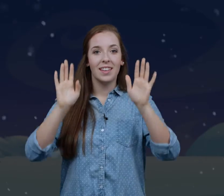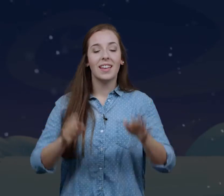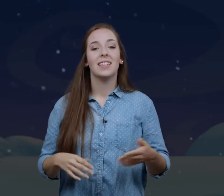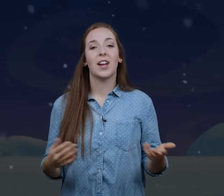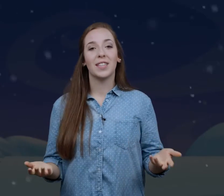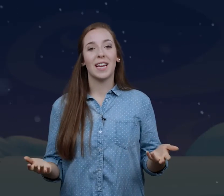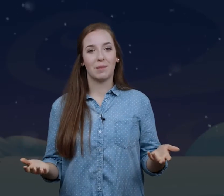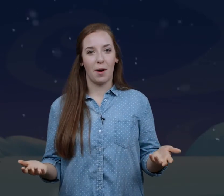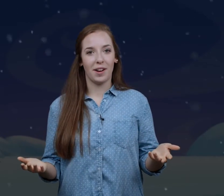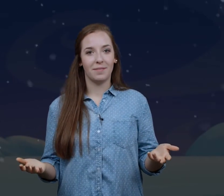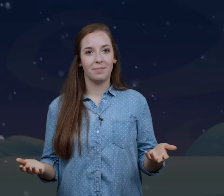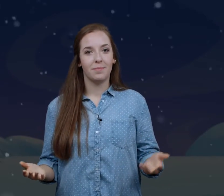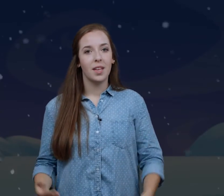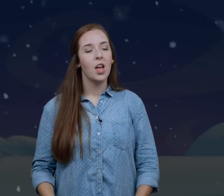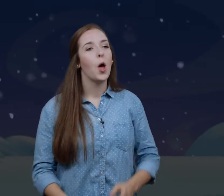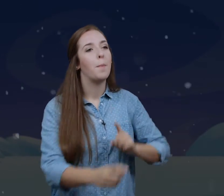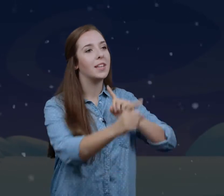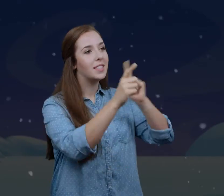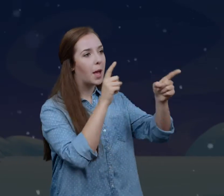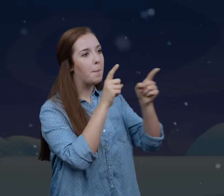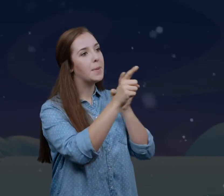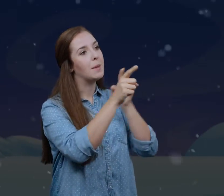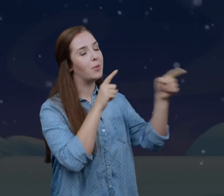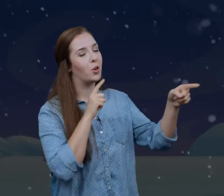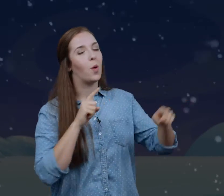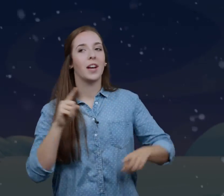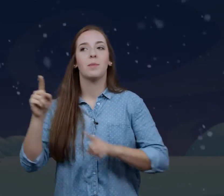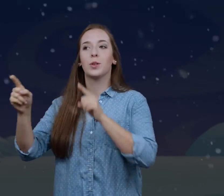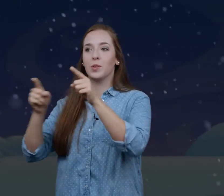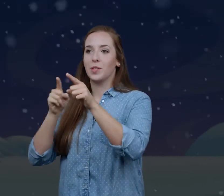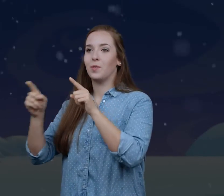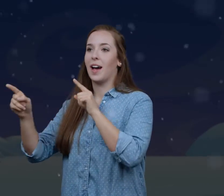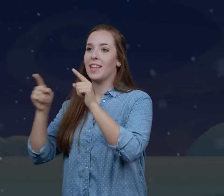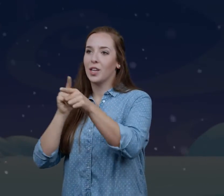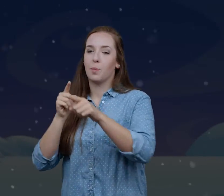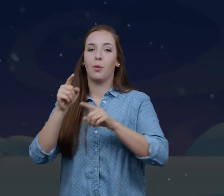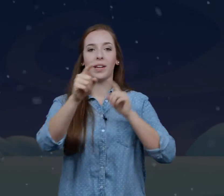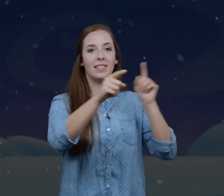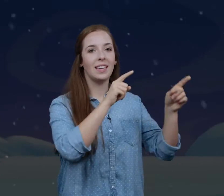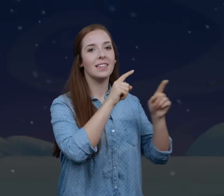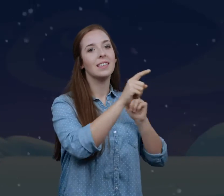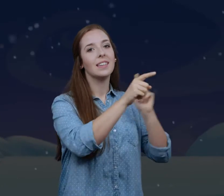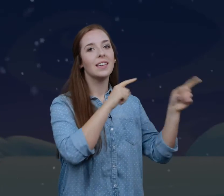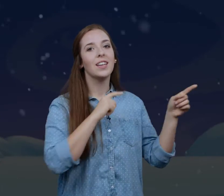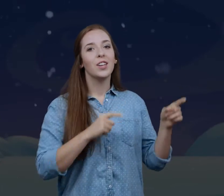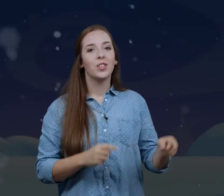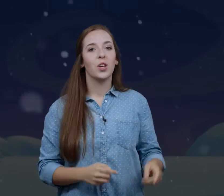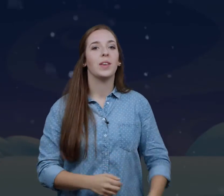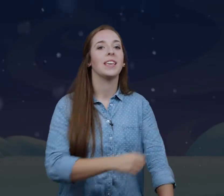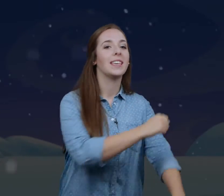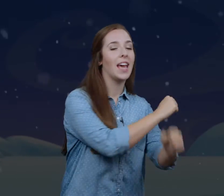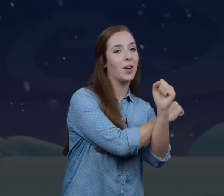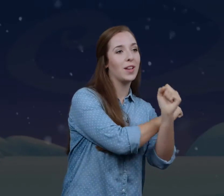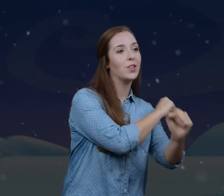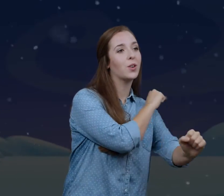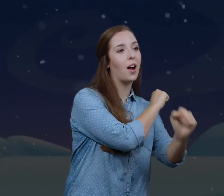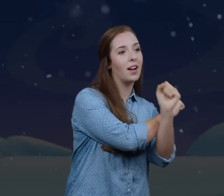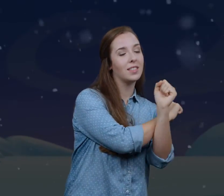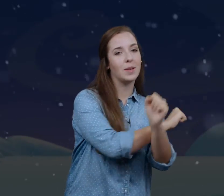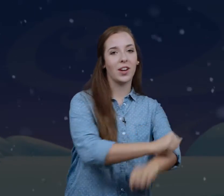Now to the next part. But some people wanted him crucified. Like you're pointing. So he carried the cross. Make your